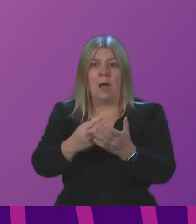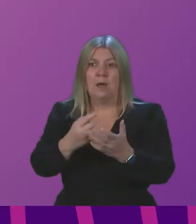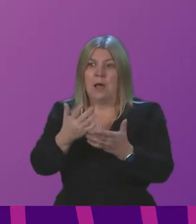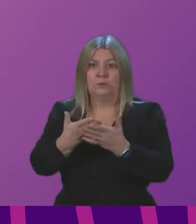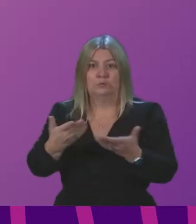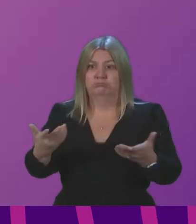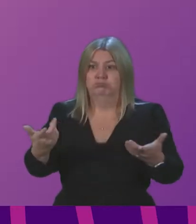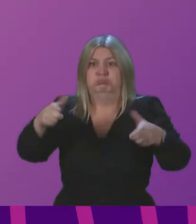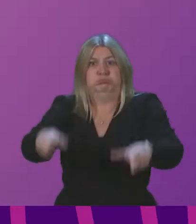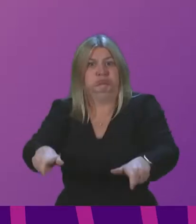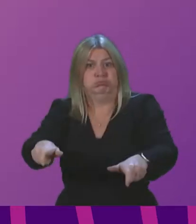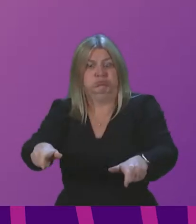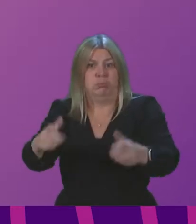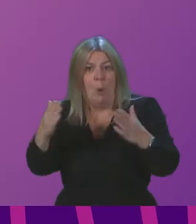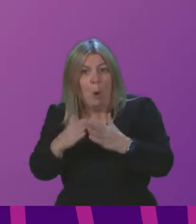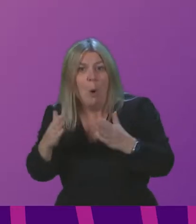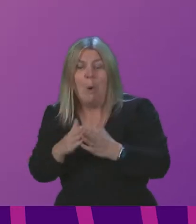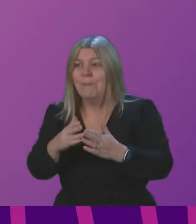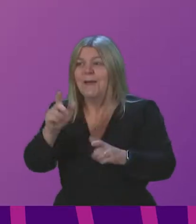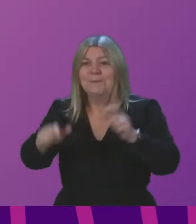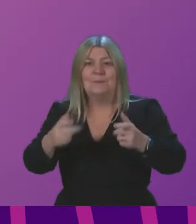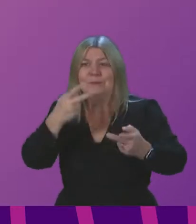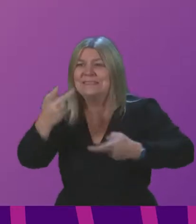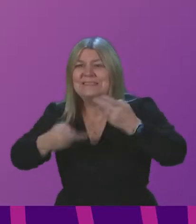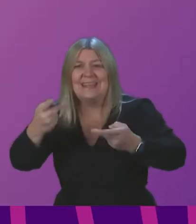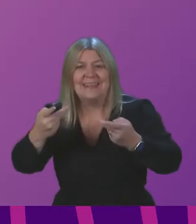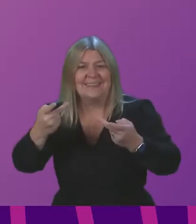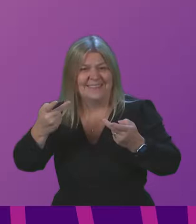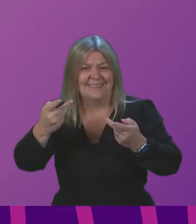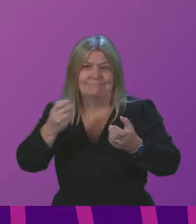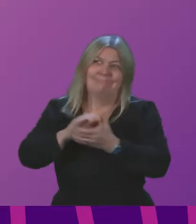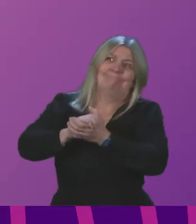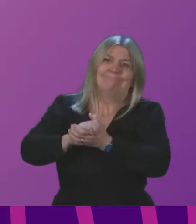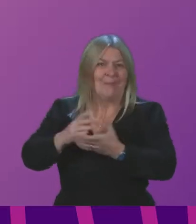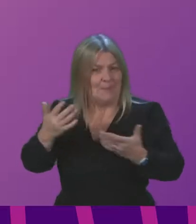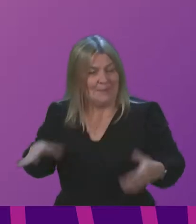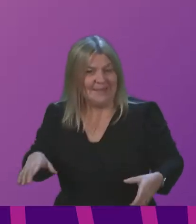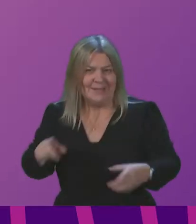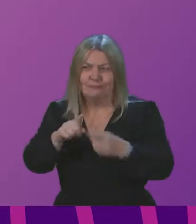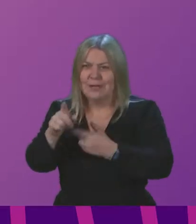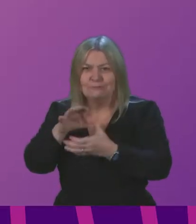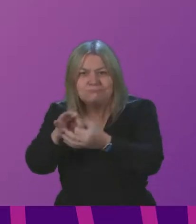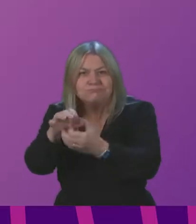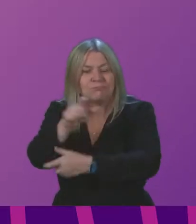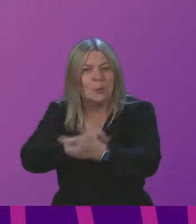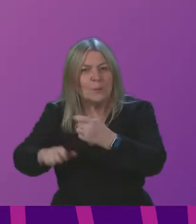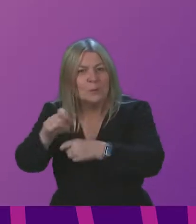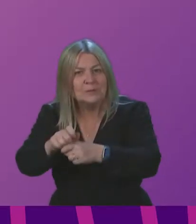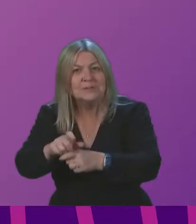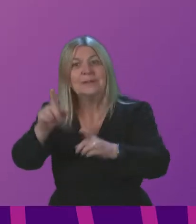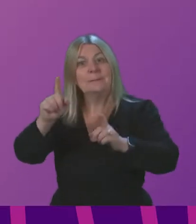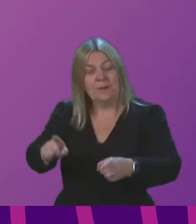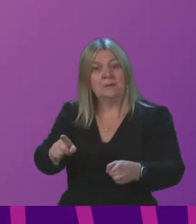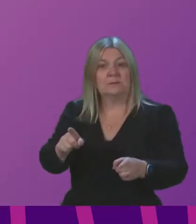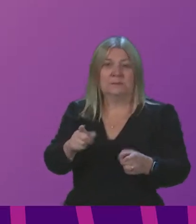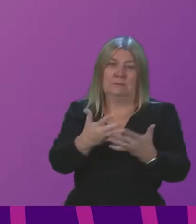people singing from balconies to try and recover some kind of community spirit and the heartbreak of losing family members without being able to